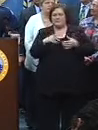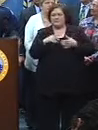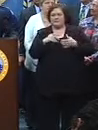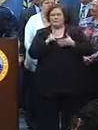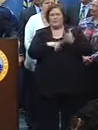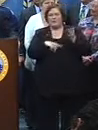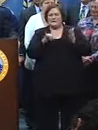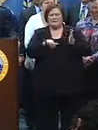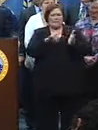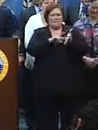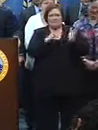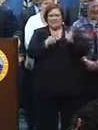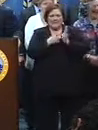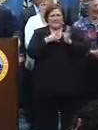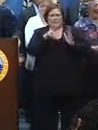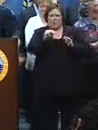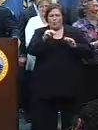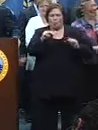mean.